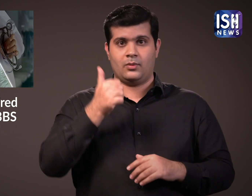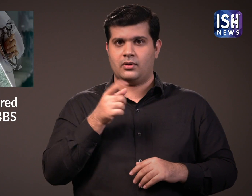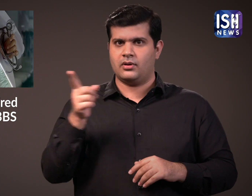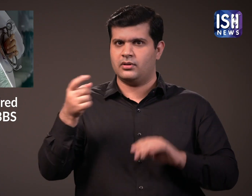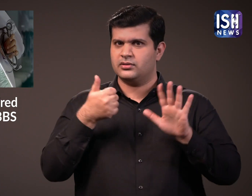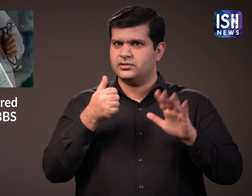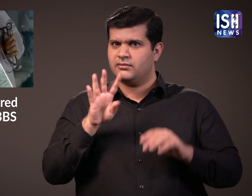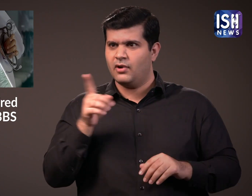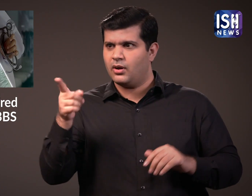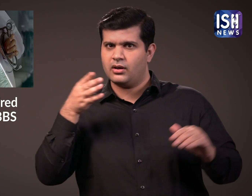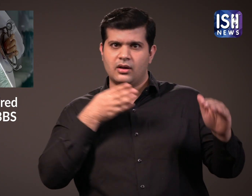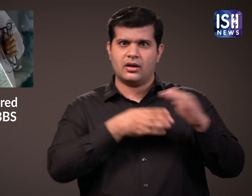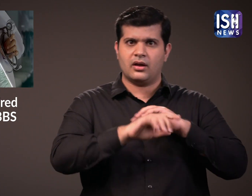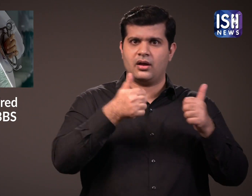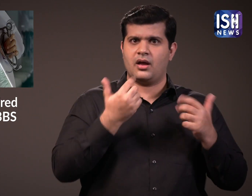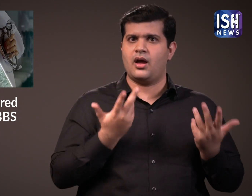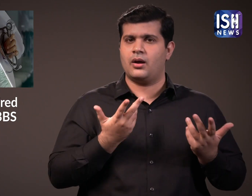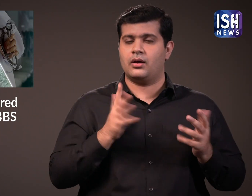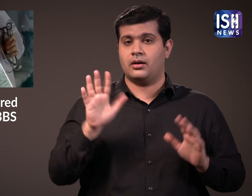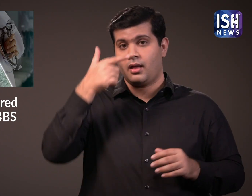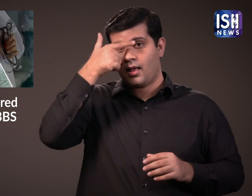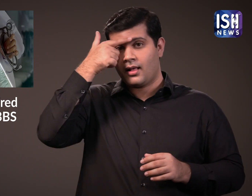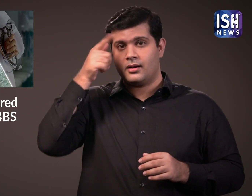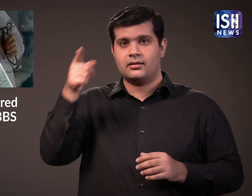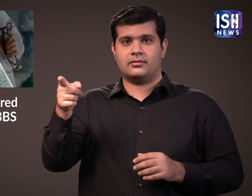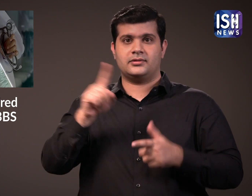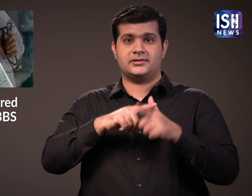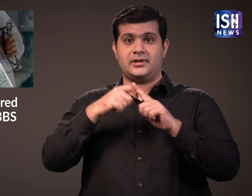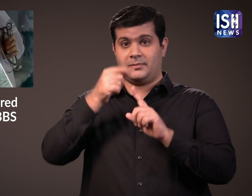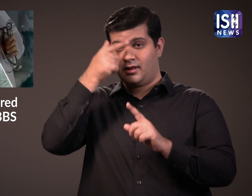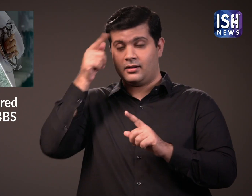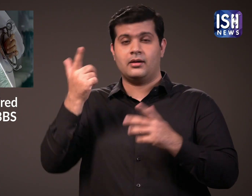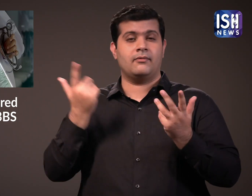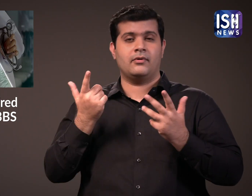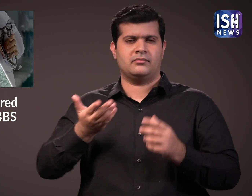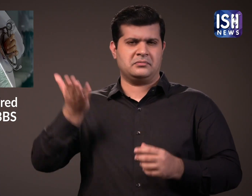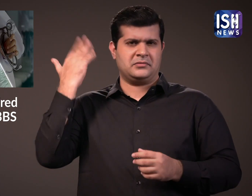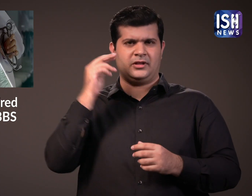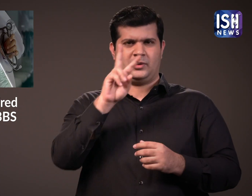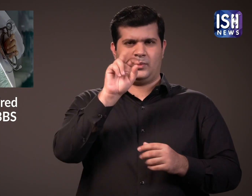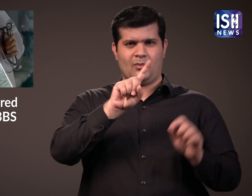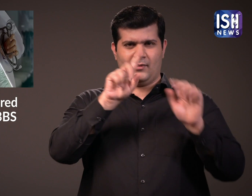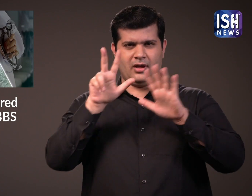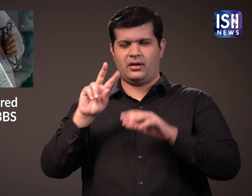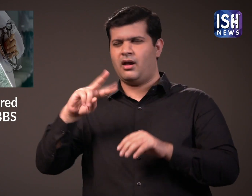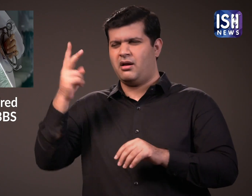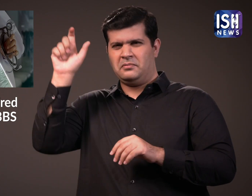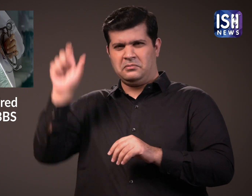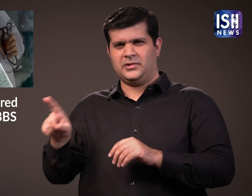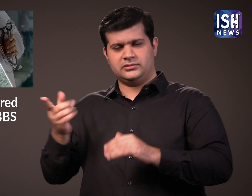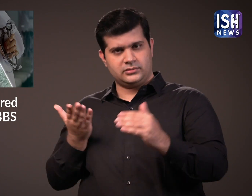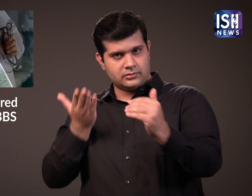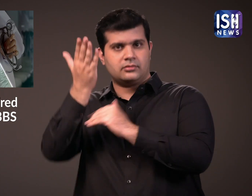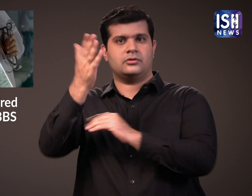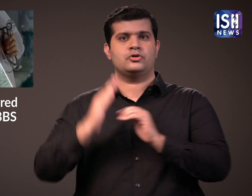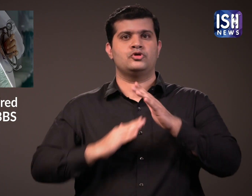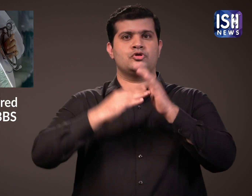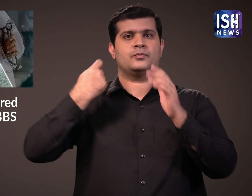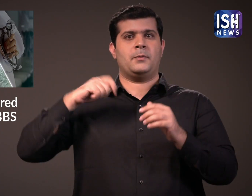So how did Pradhan appear for the exam if he is 60 years old? Pradhan was lucky. Earlier somebody had filed a writ petition in the